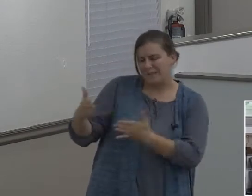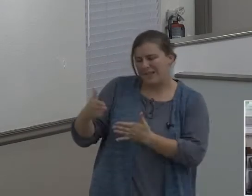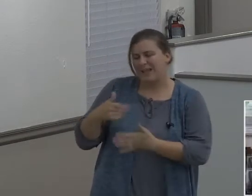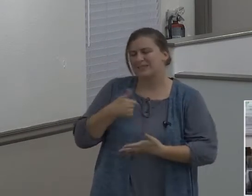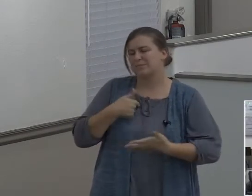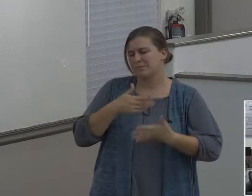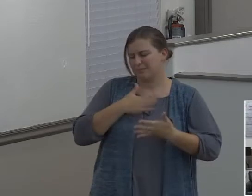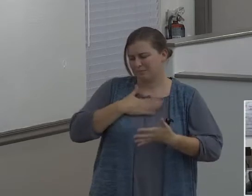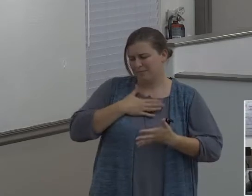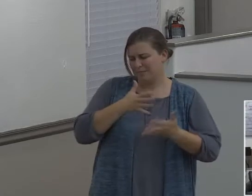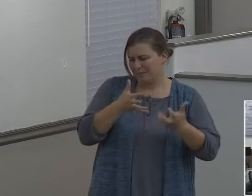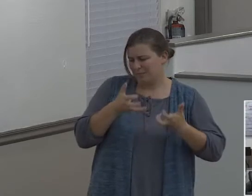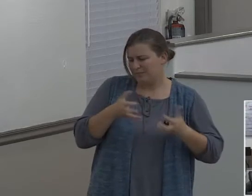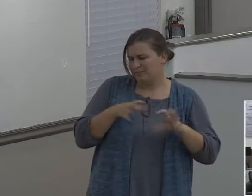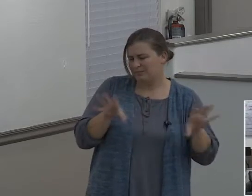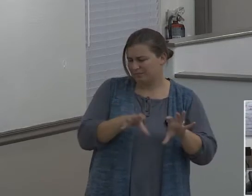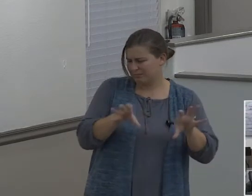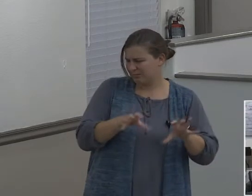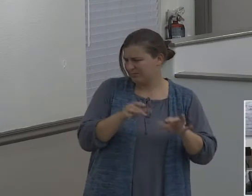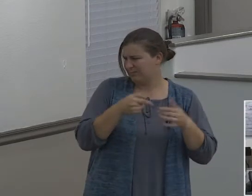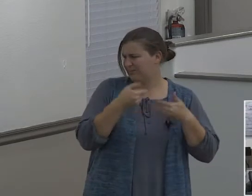You know? And,